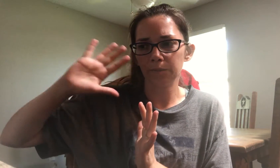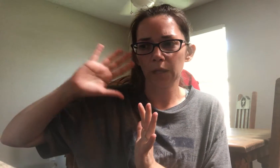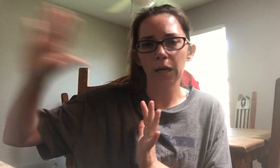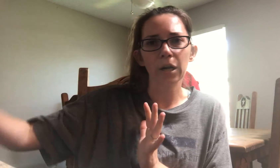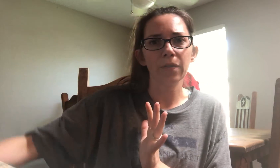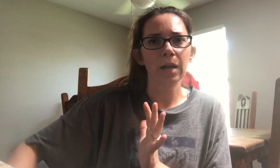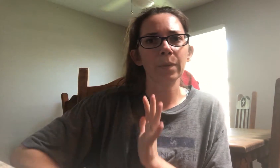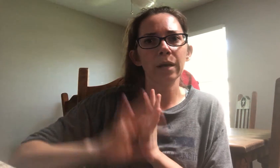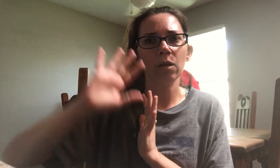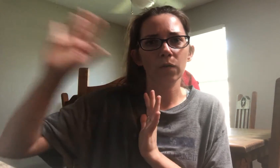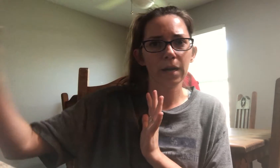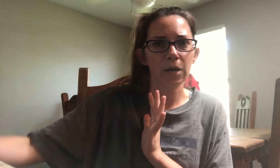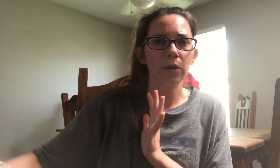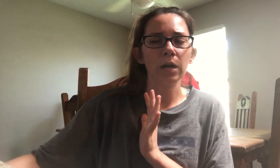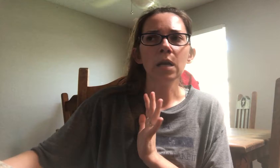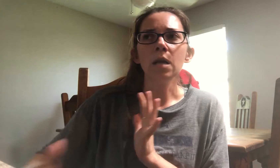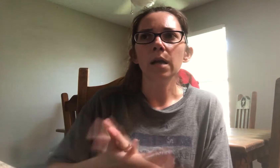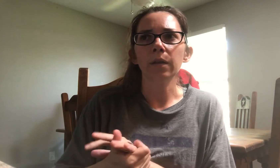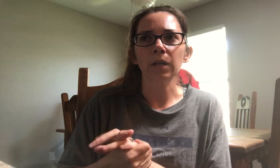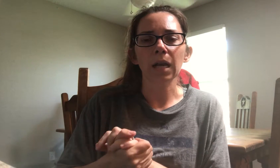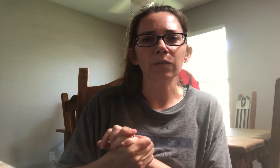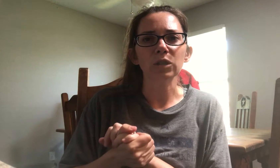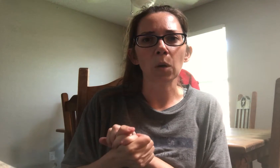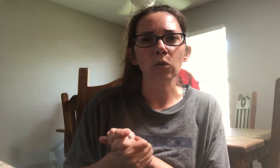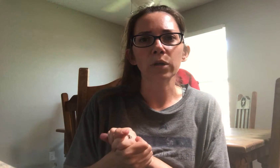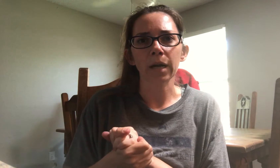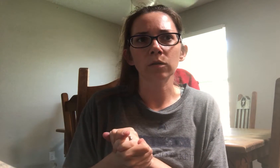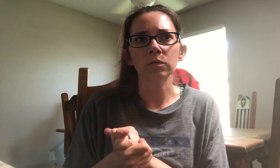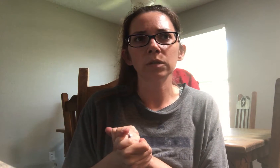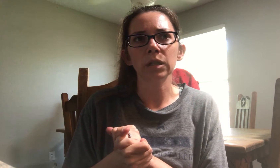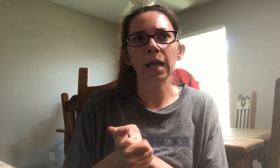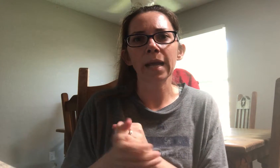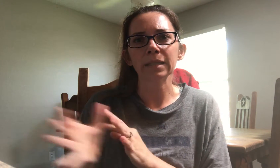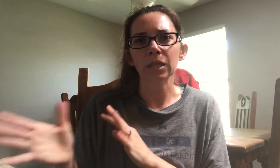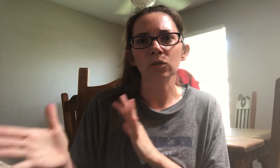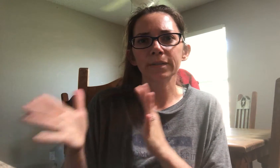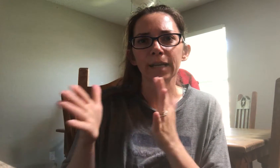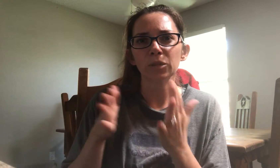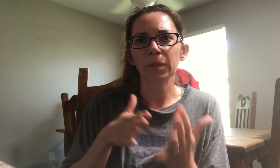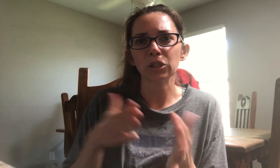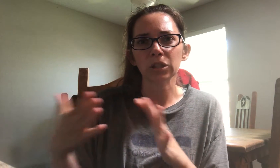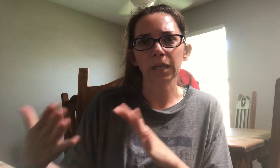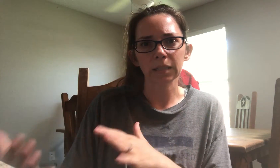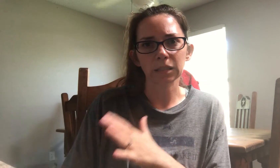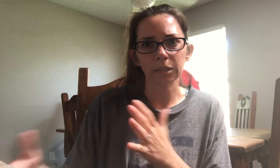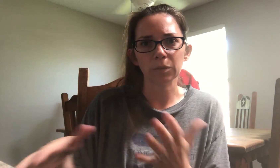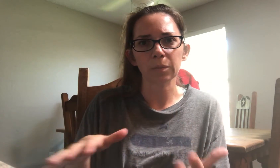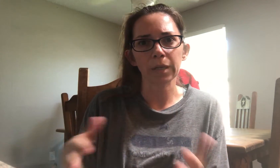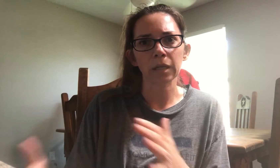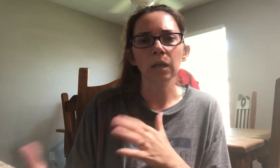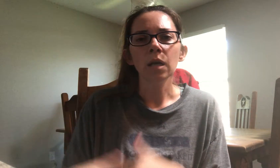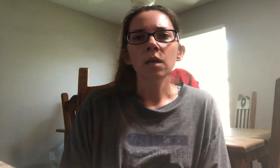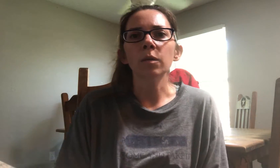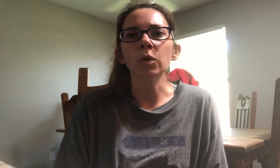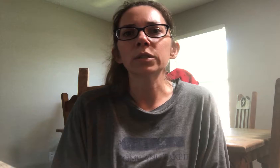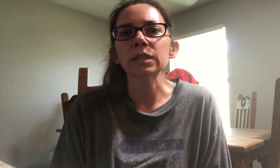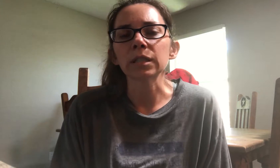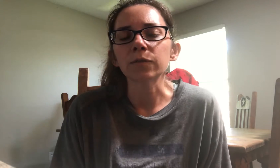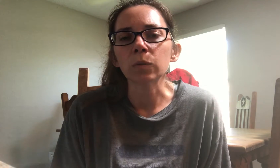the area that I'm in over here and they're kind of the smaller town, the ASL slash pigeon has seems to be the most successful